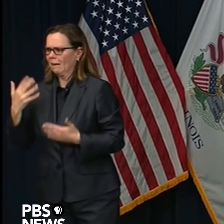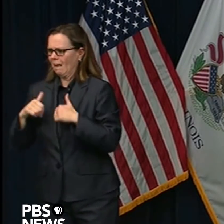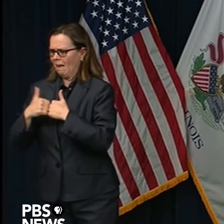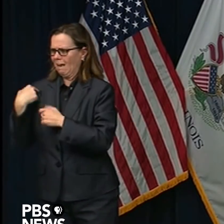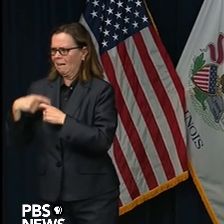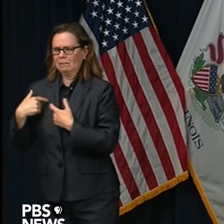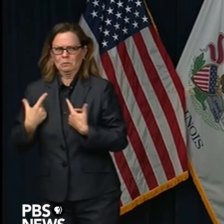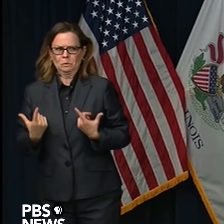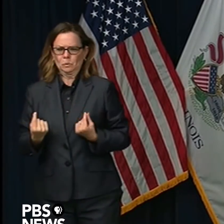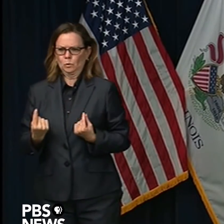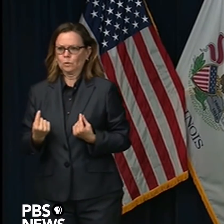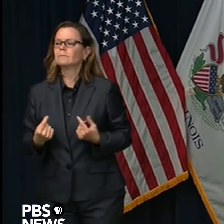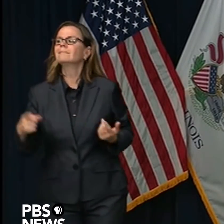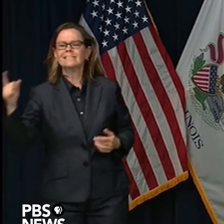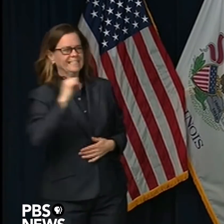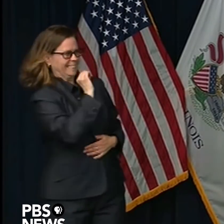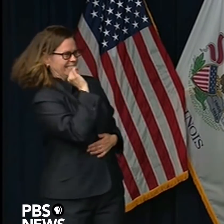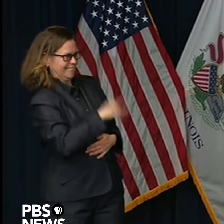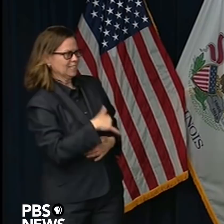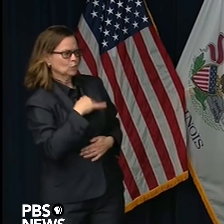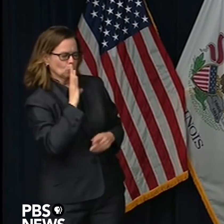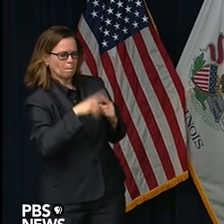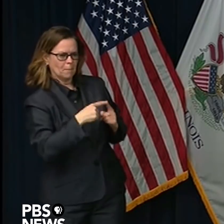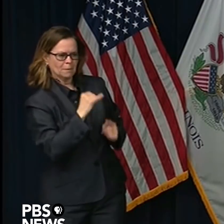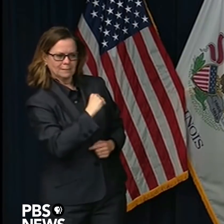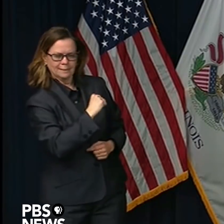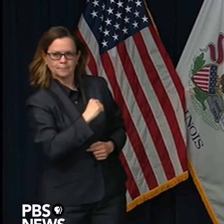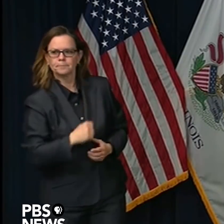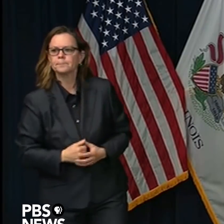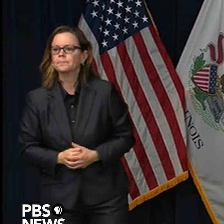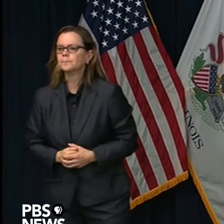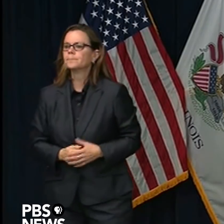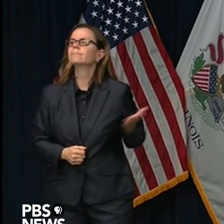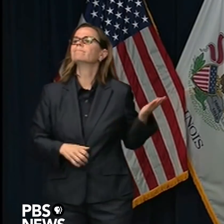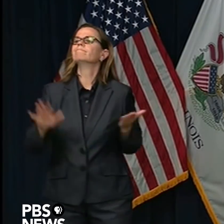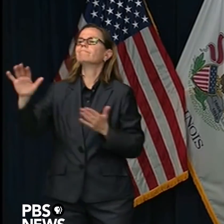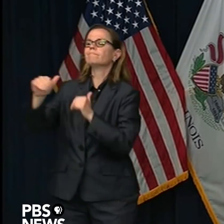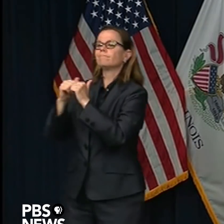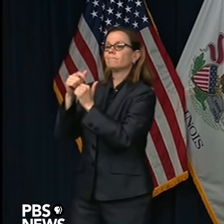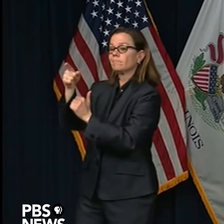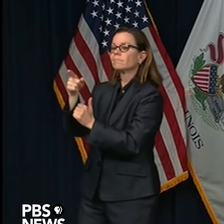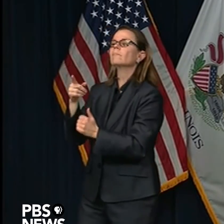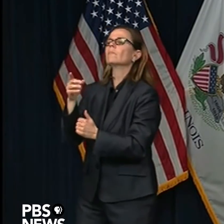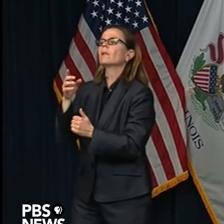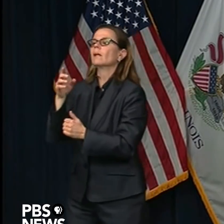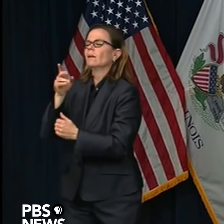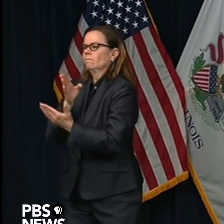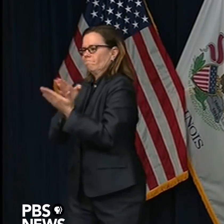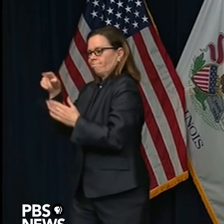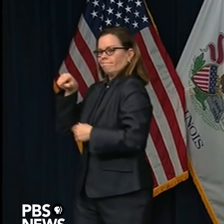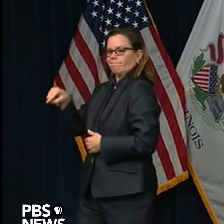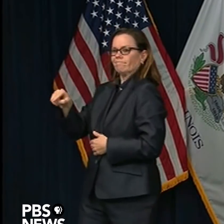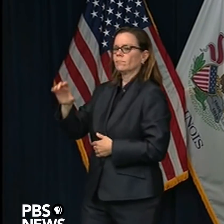One of the major ways is through the COVID-19 Relief Fund, which is